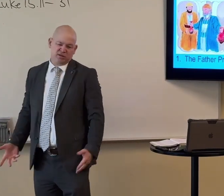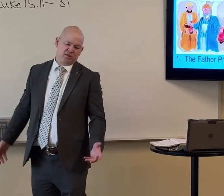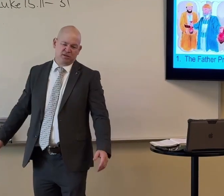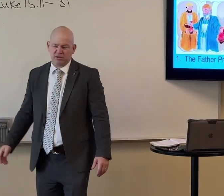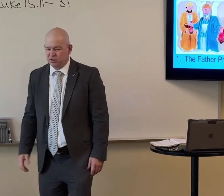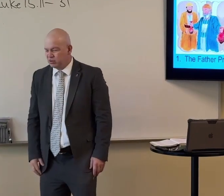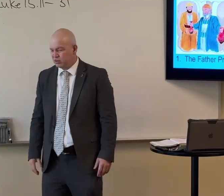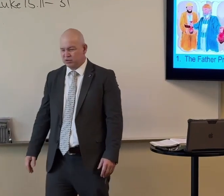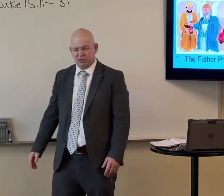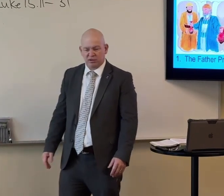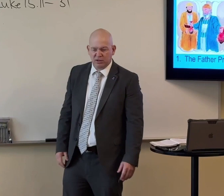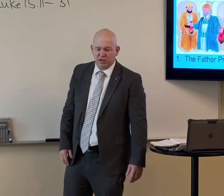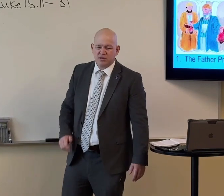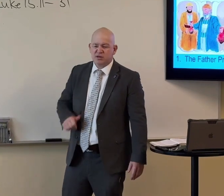Or are you thinking, you know what?